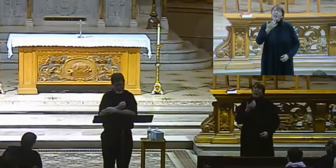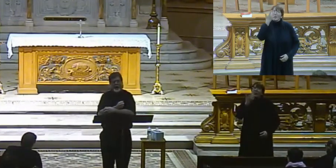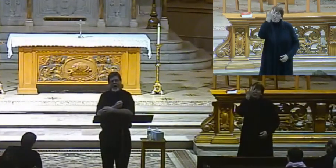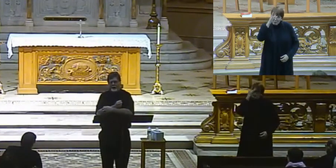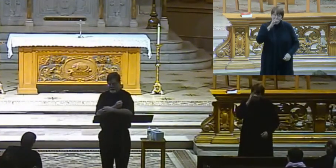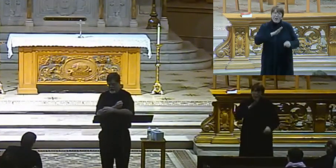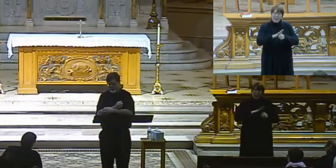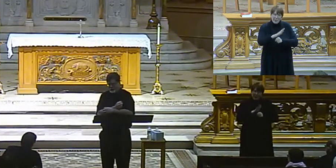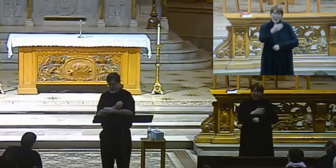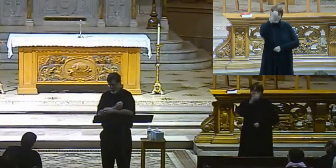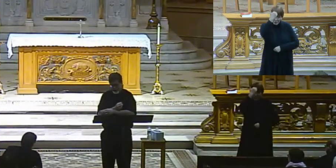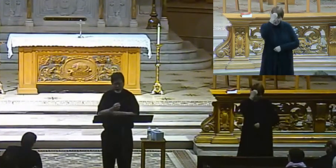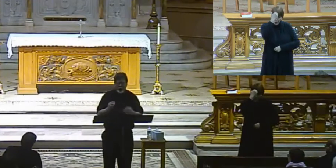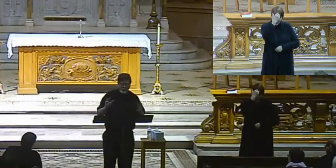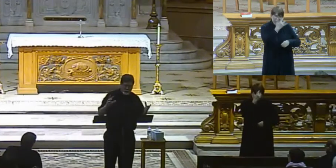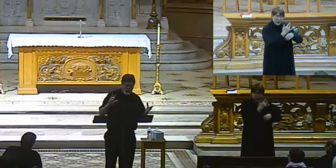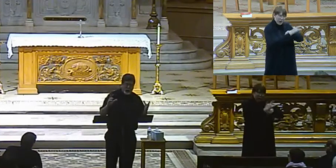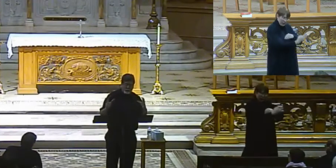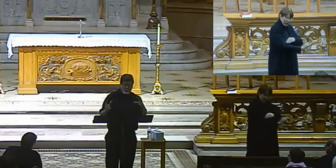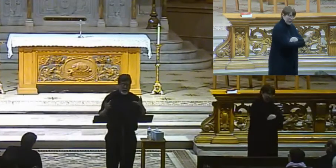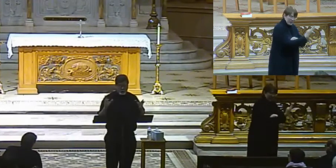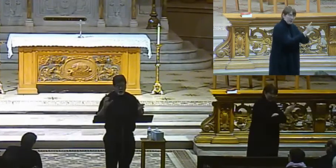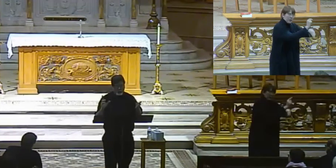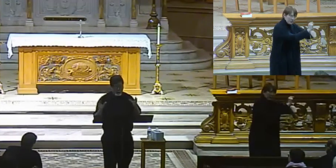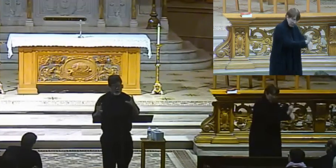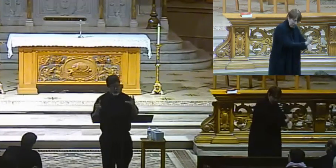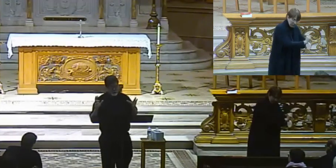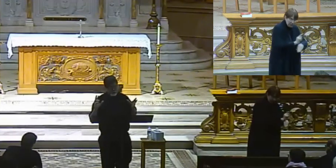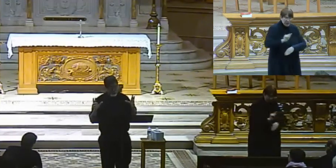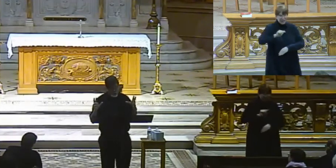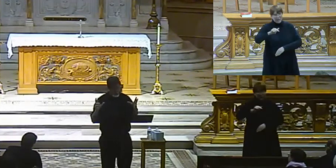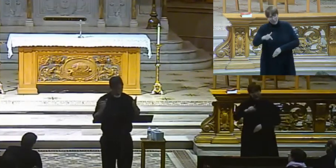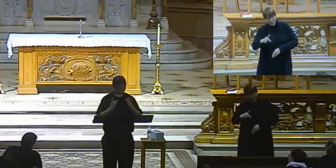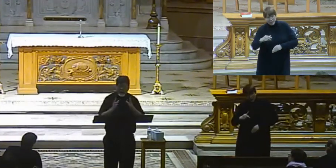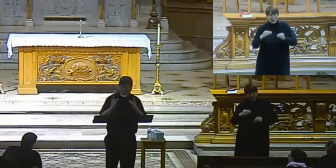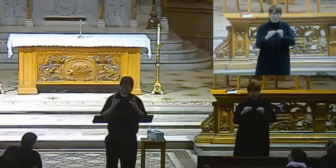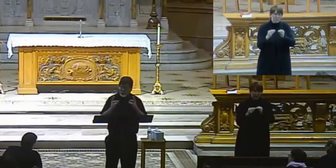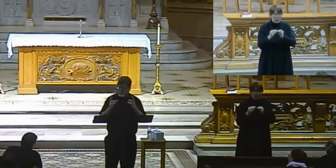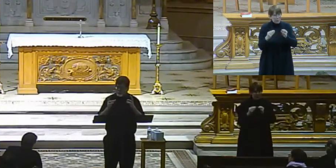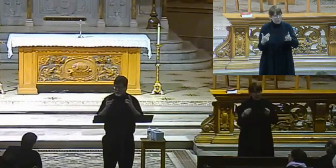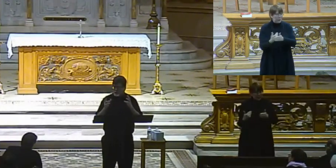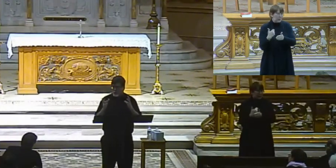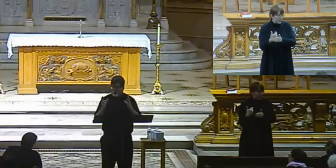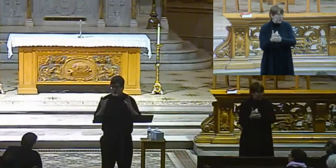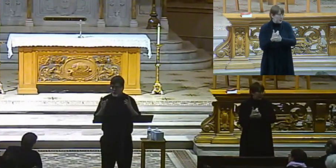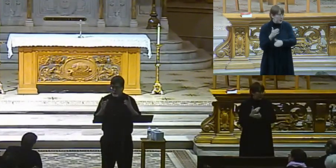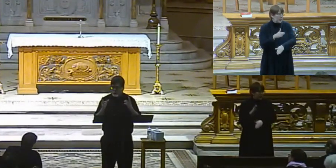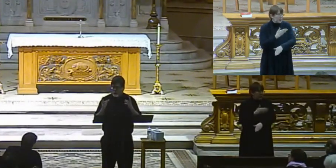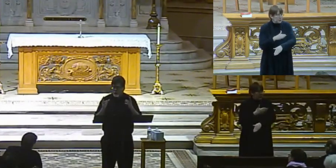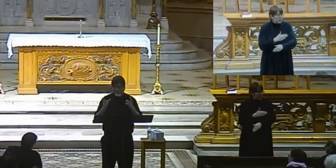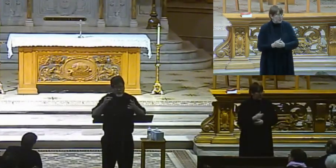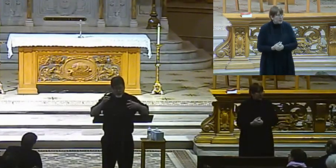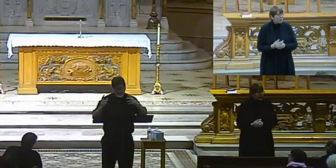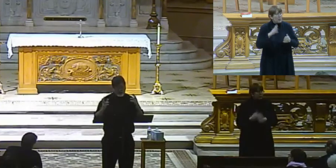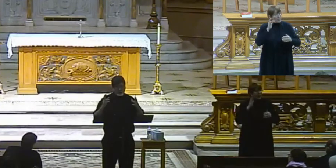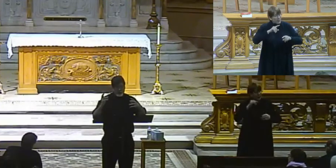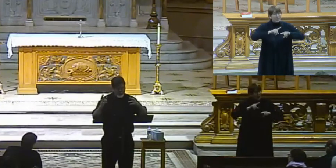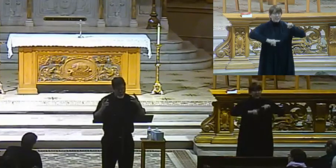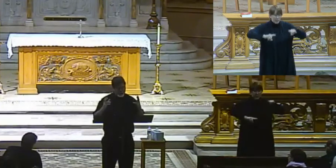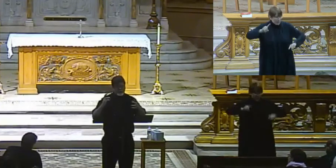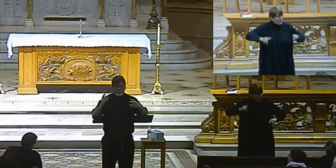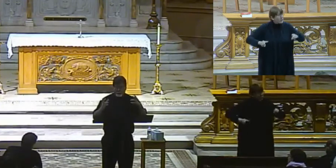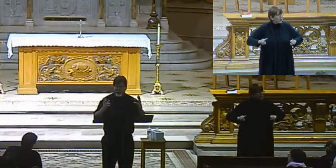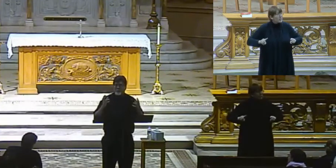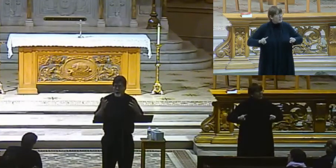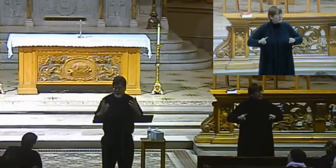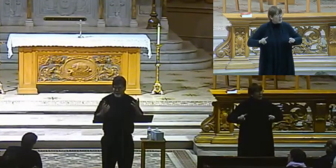know I'm not going to do that. But that could lead to, right now, it's diversity, all right? Because everybody's